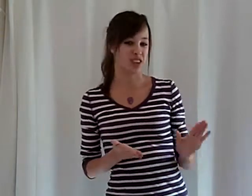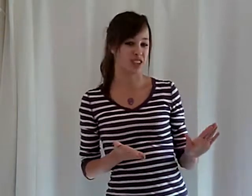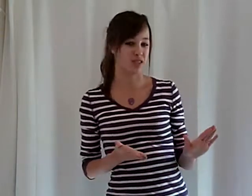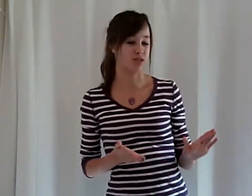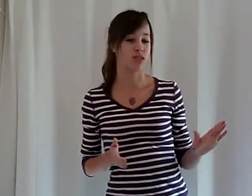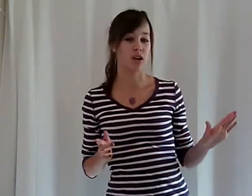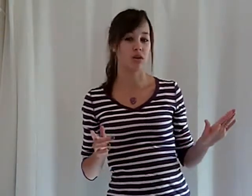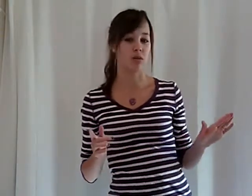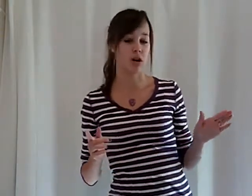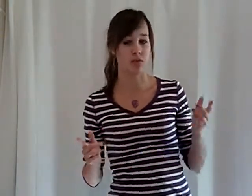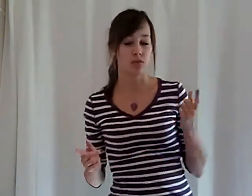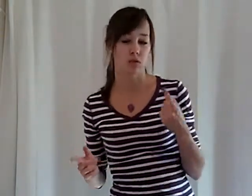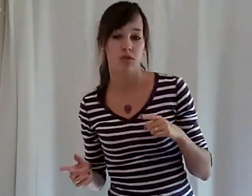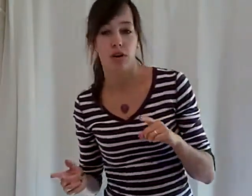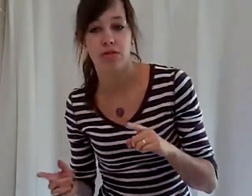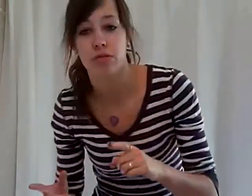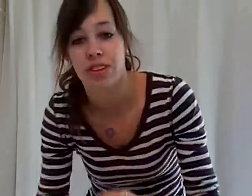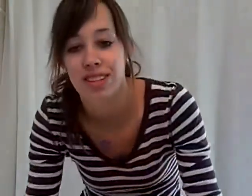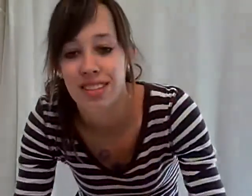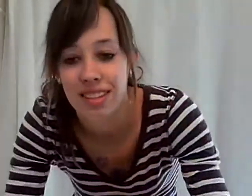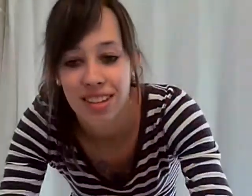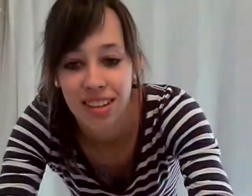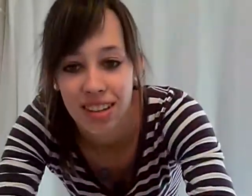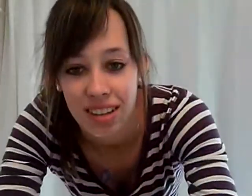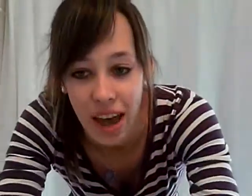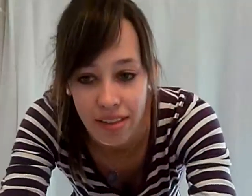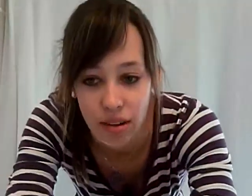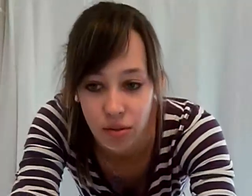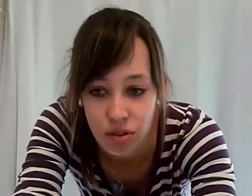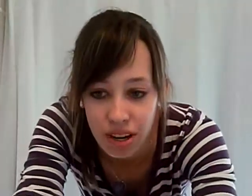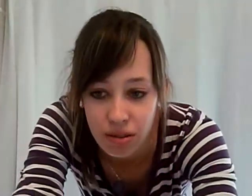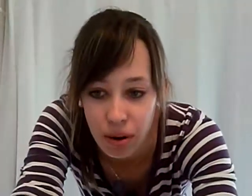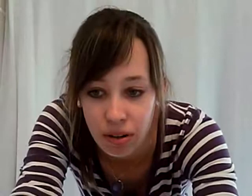part two. So, um, we'll follow through with this, and then we'll do the next part.